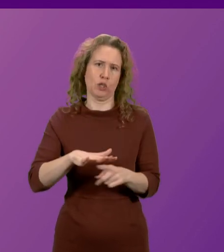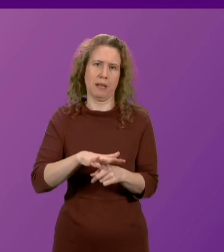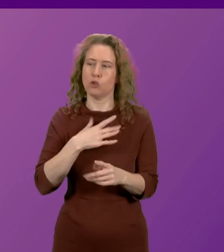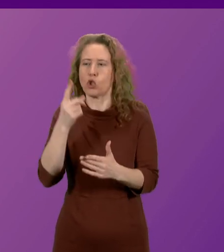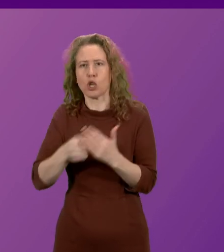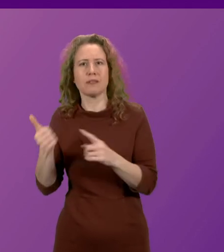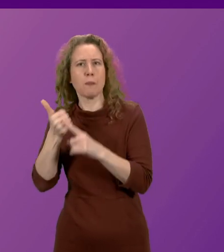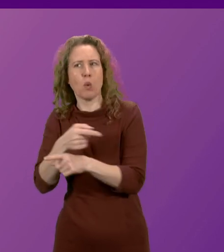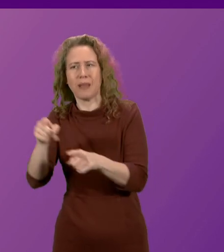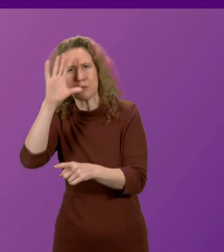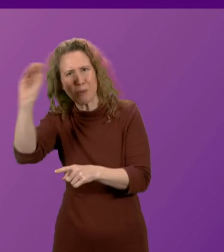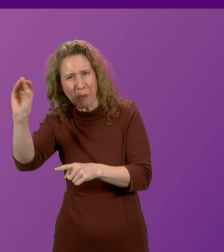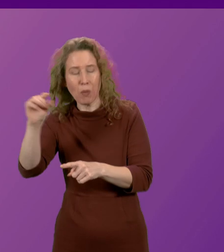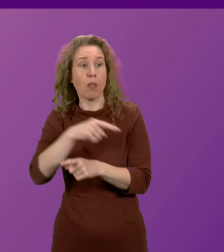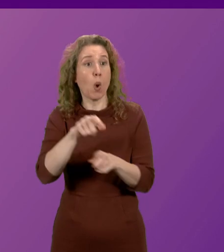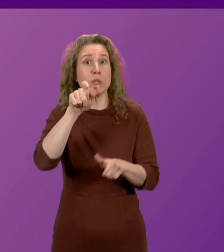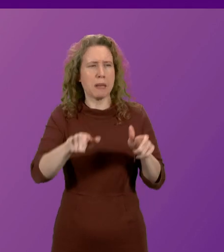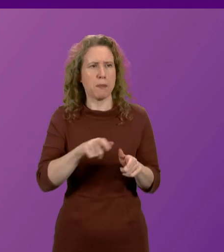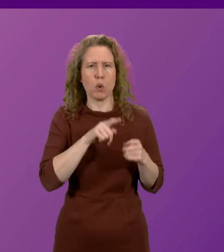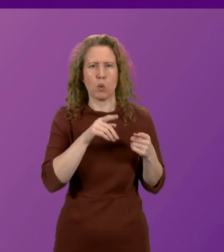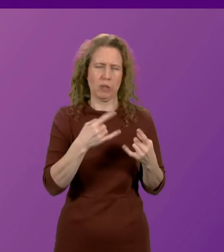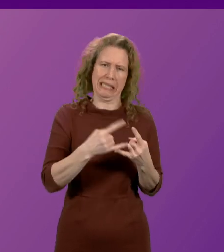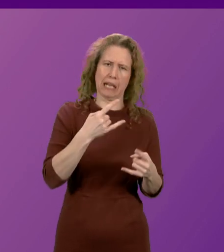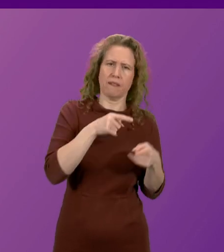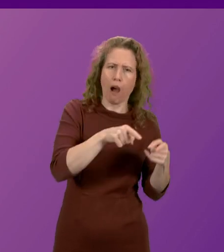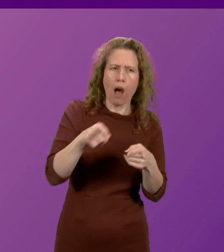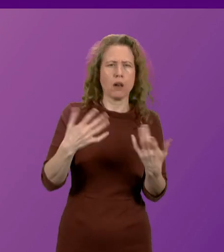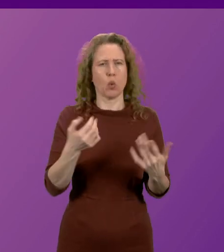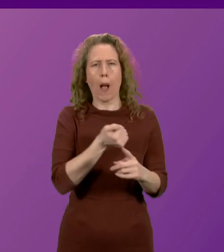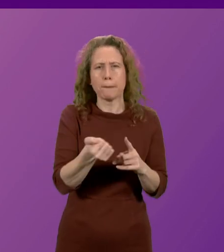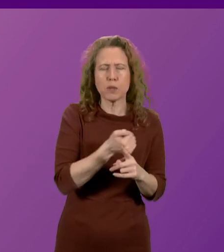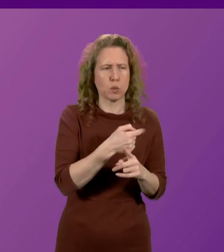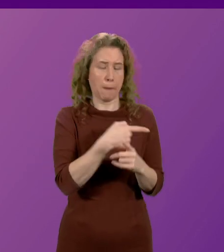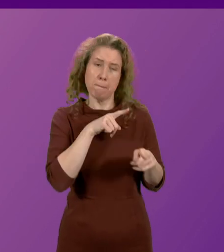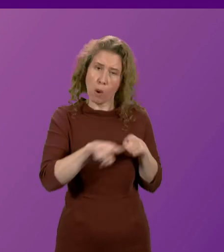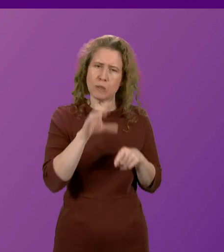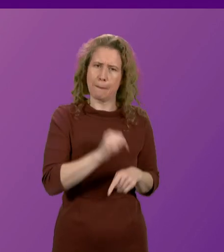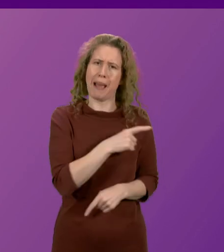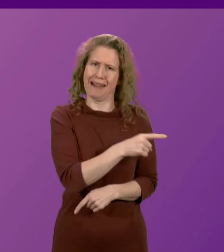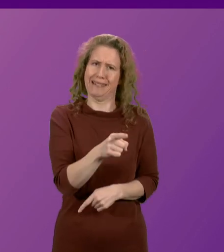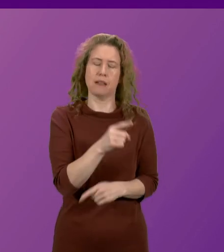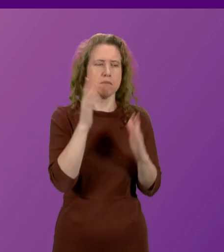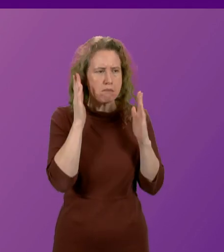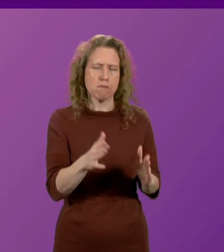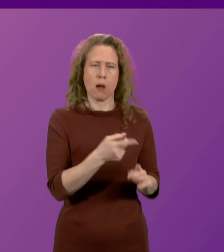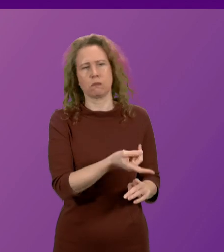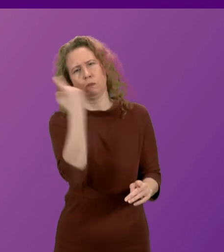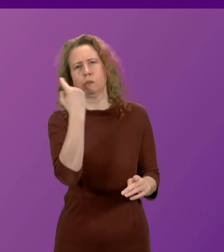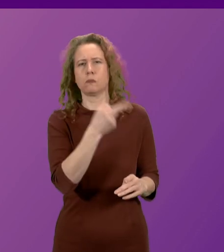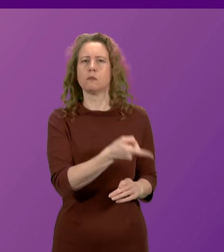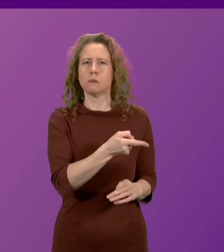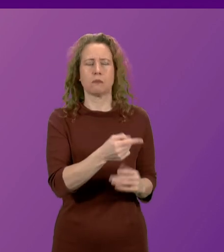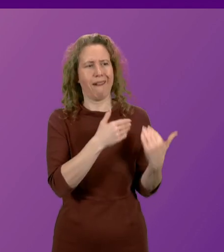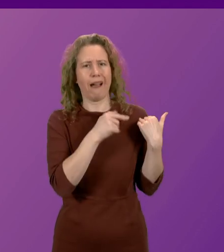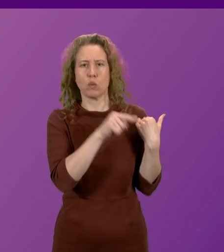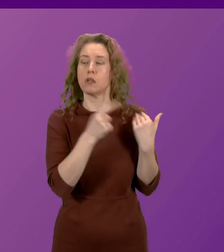goal. Those who perpetuate sexual violence and abuse, the majority of whom are men, must be held to account and